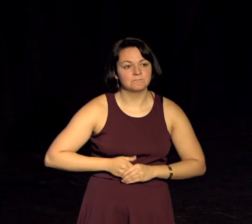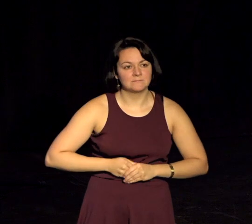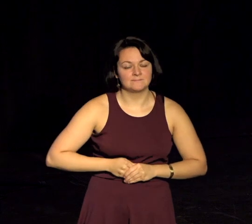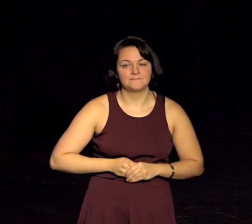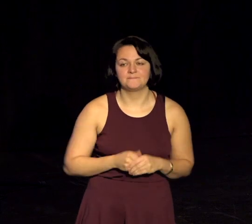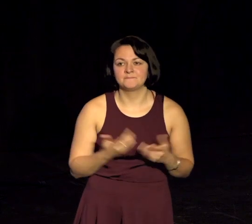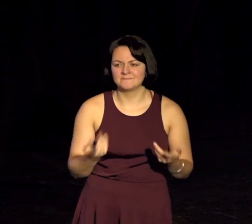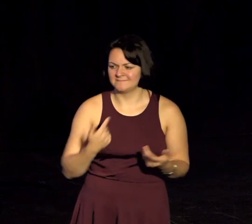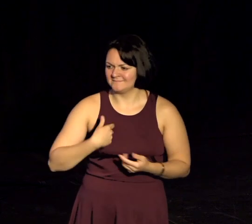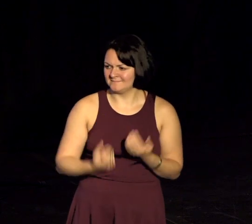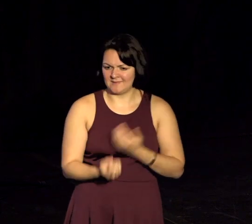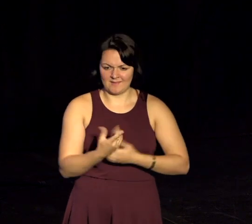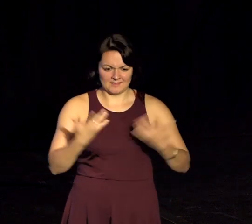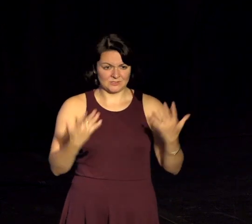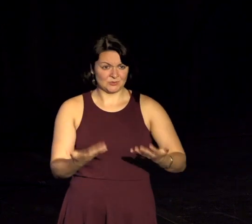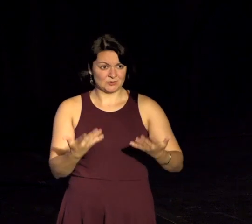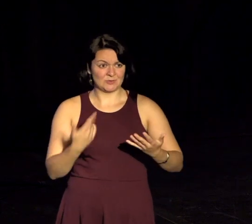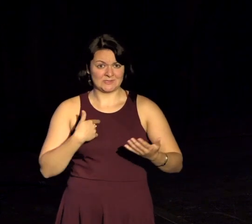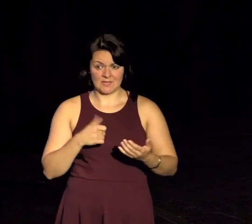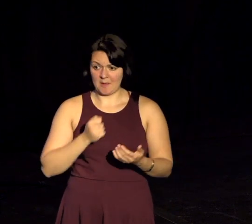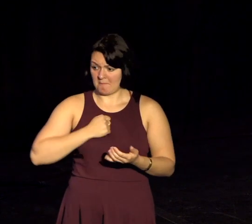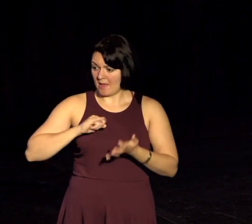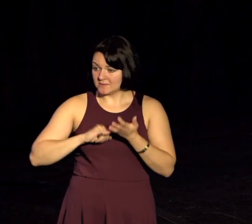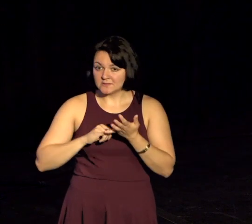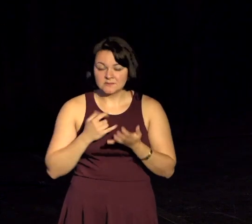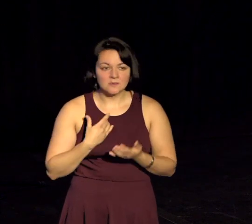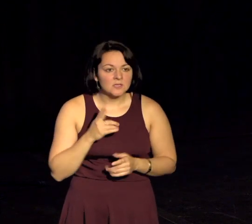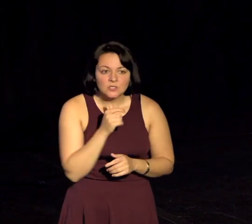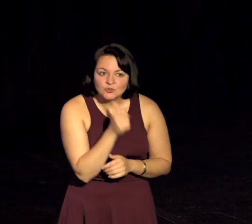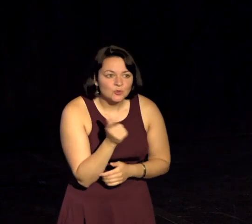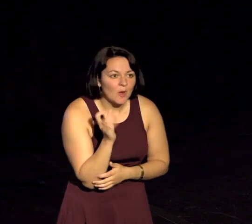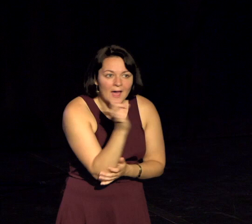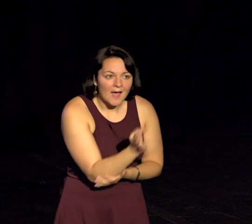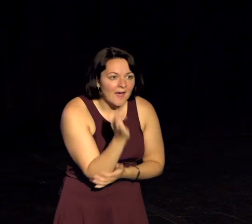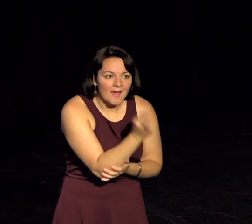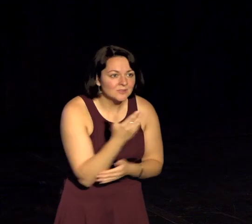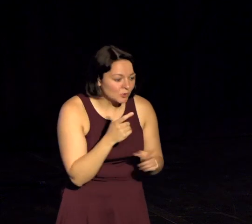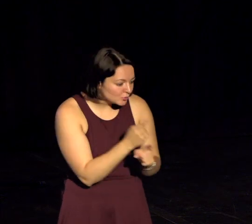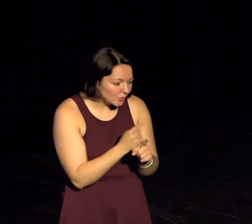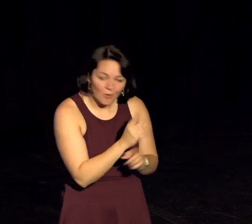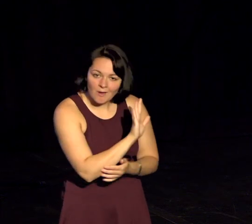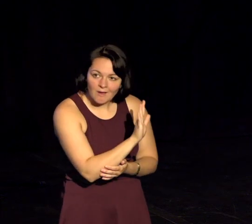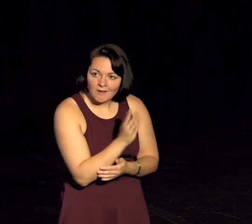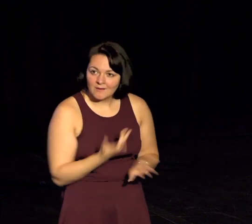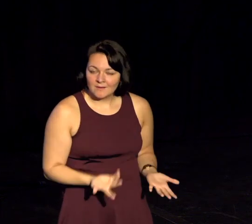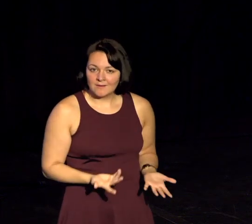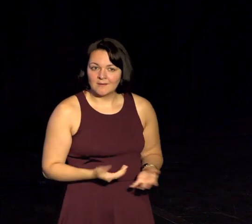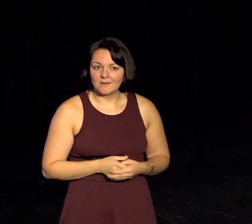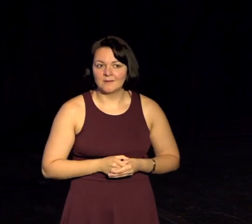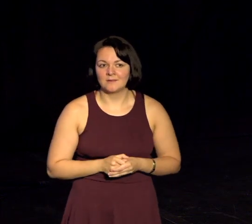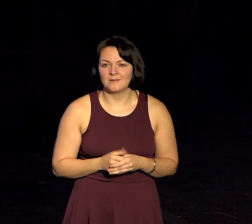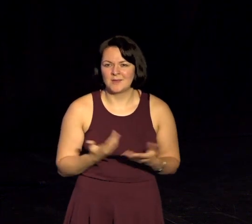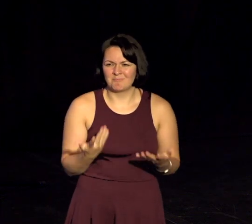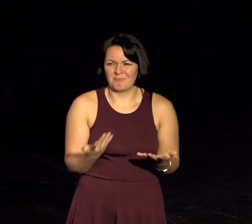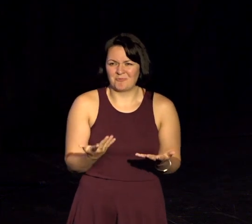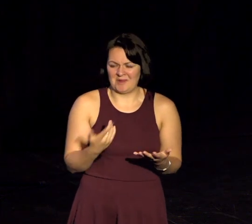young. And I see it today when I take my son to school. Don't ask. Don't ask. Don't talk. And really what that does is it sets up a place where when you get